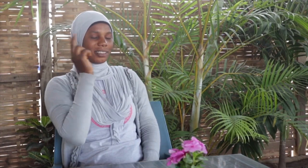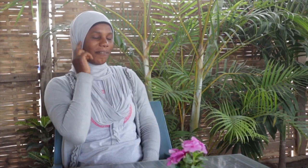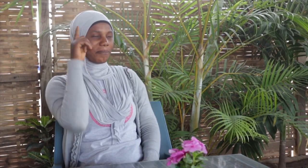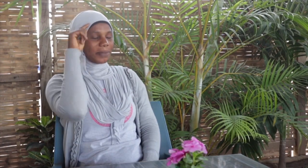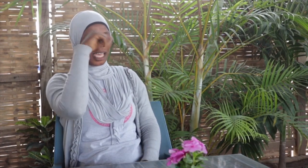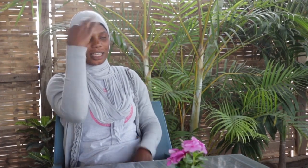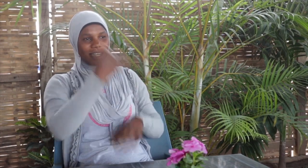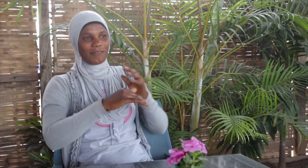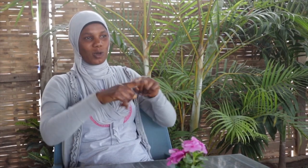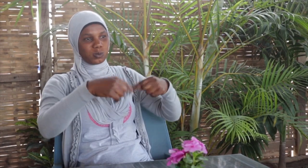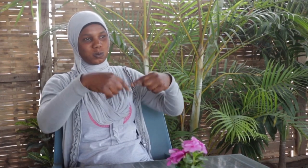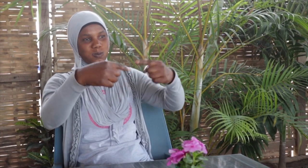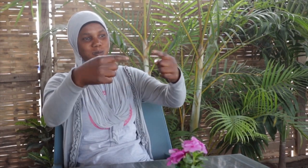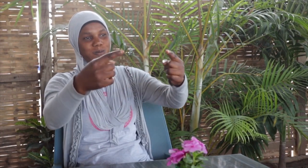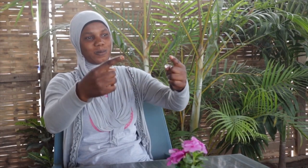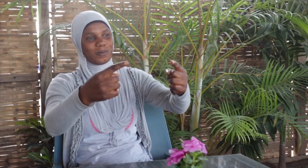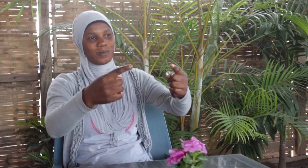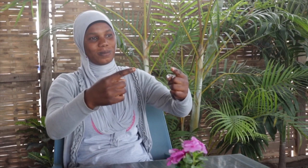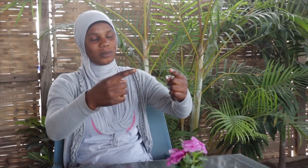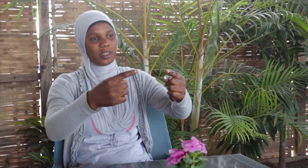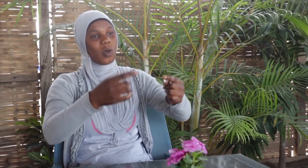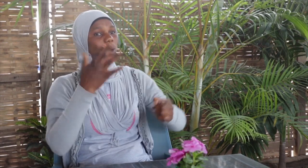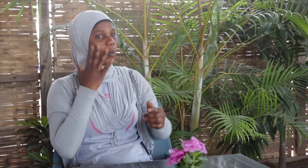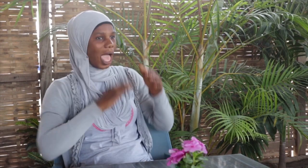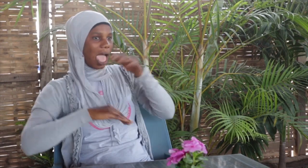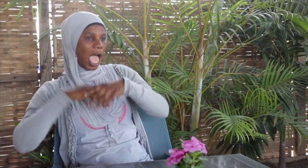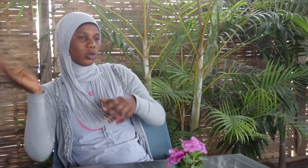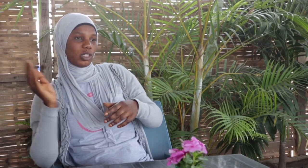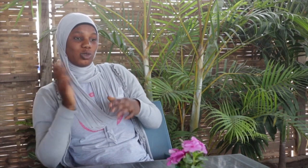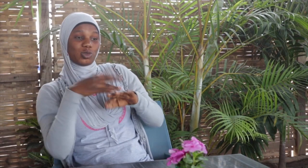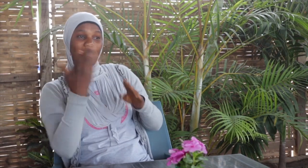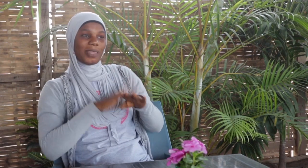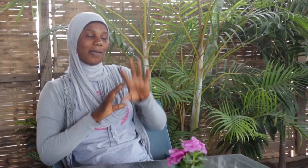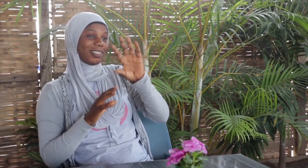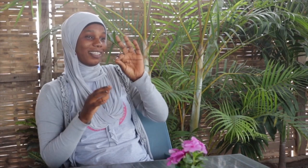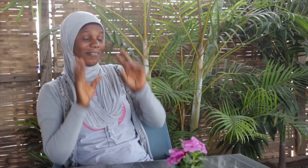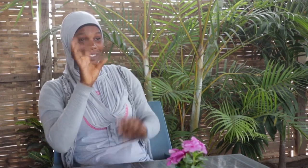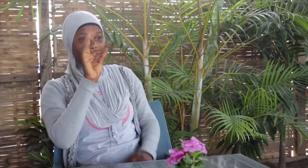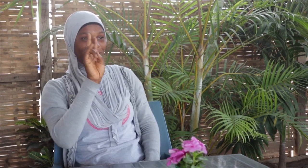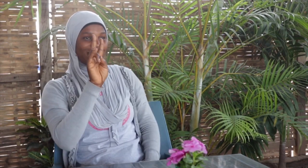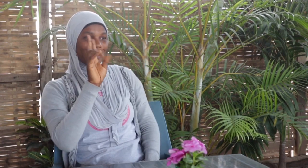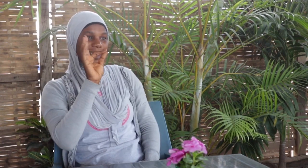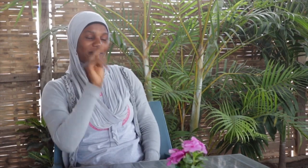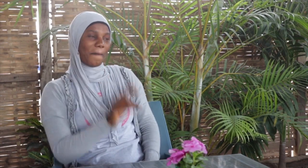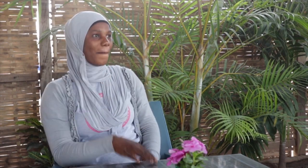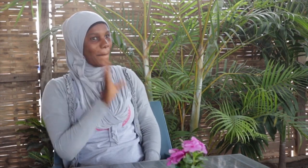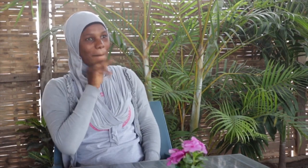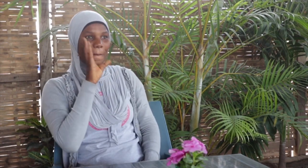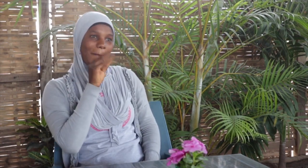in a white bottle. He is seeing everyone, but he is not hearing anybody. Even